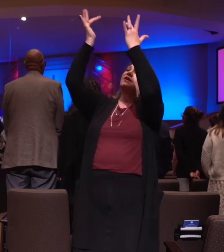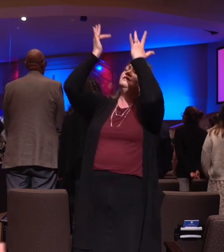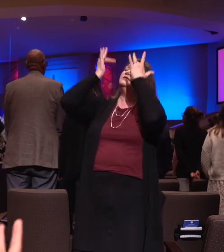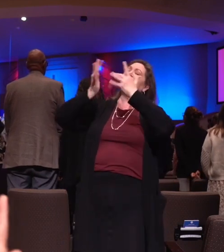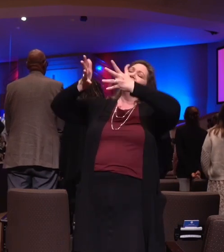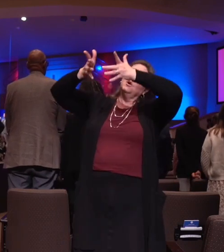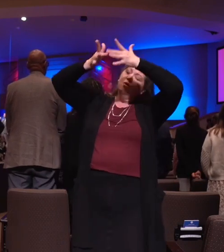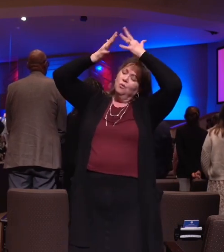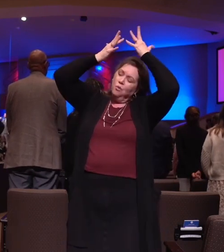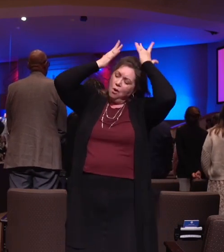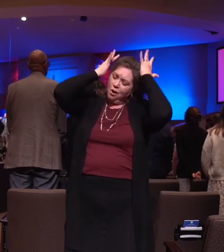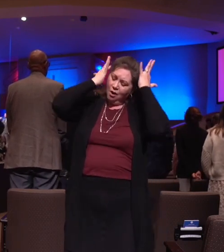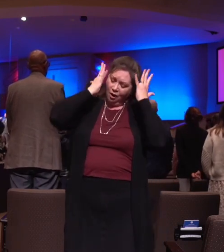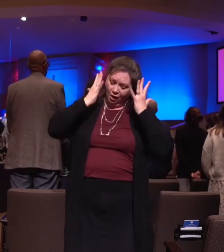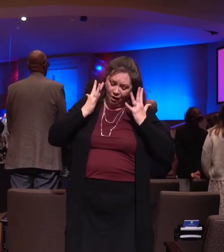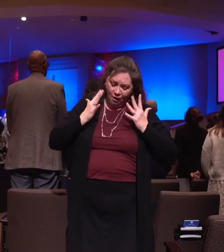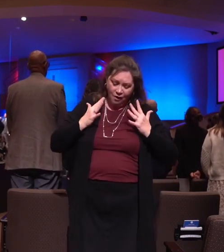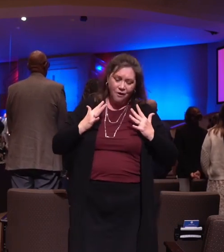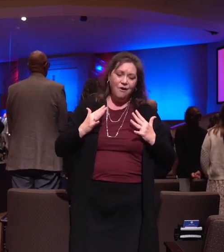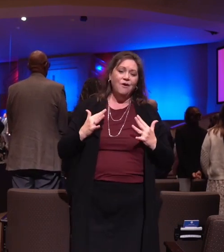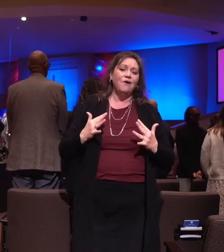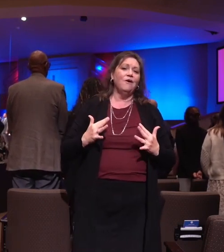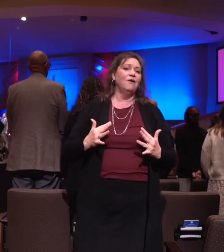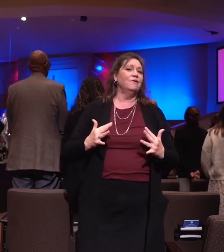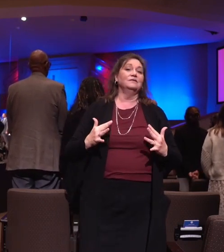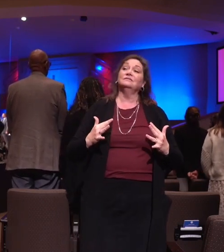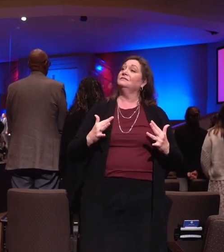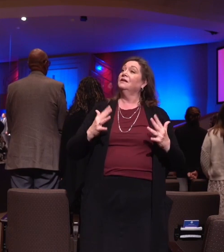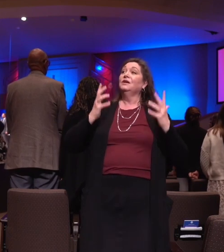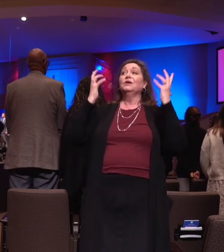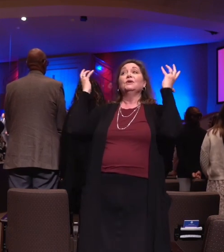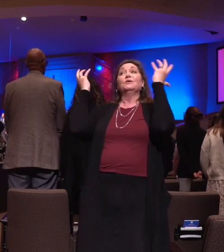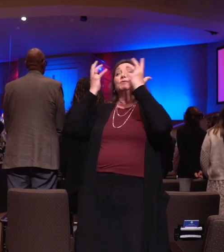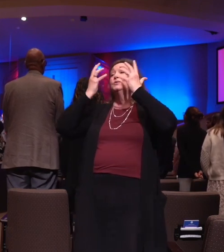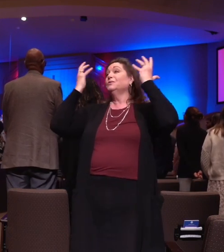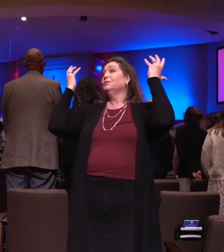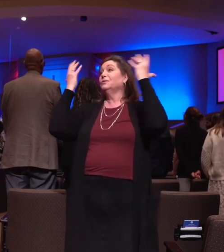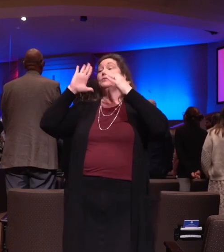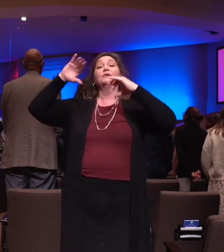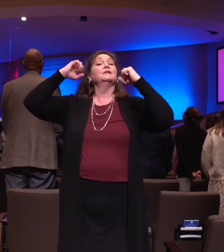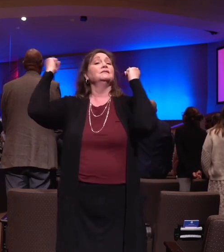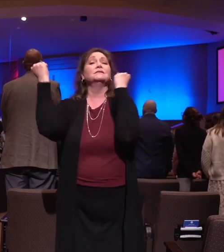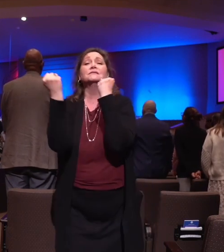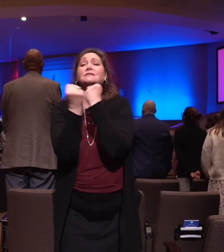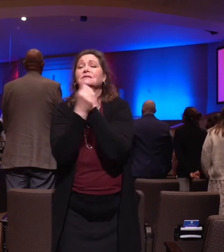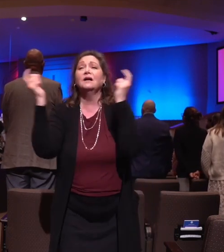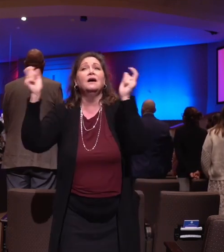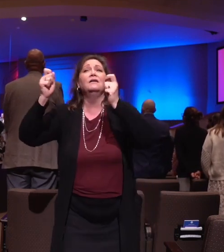rains, unending love, amazing